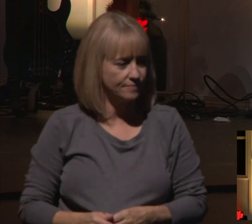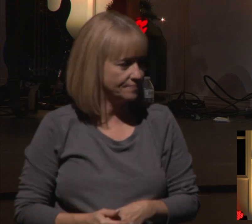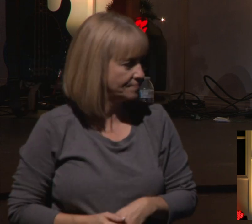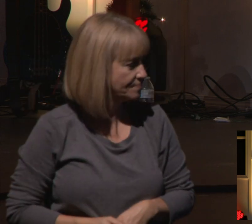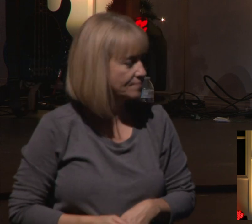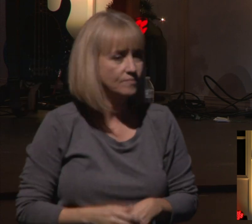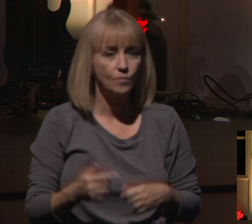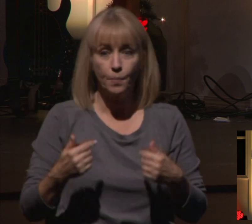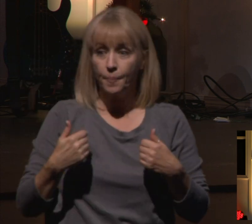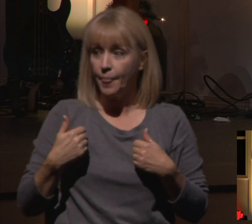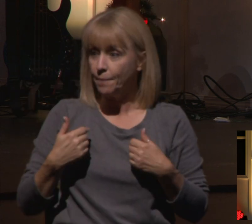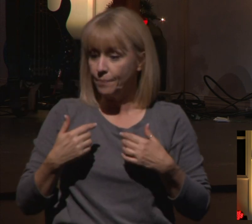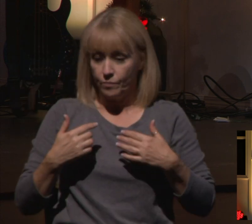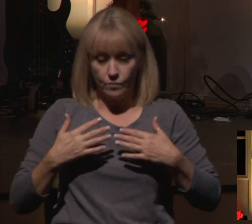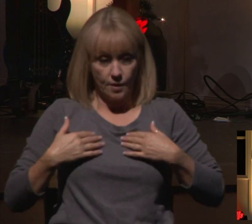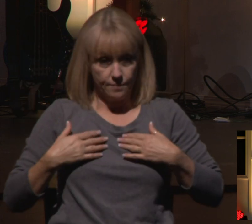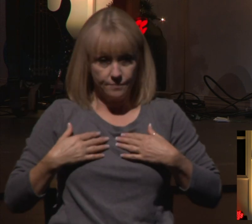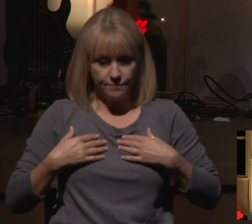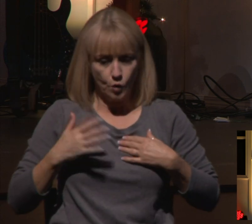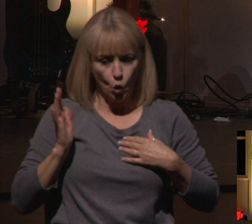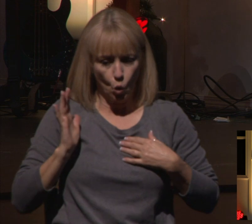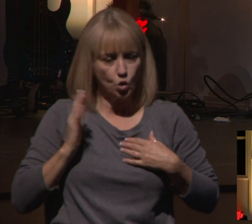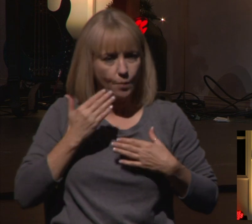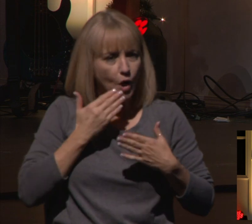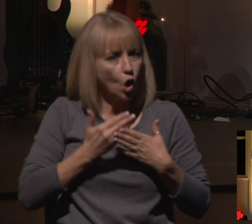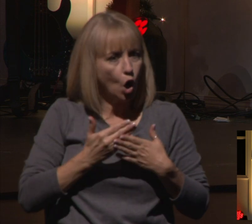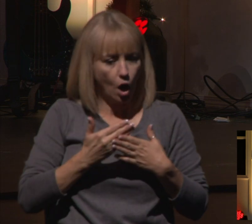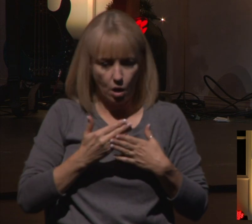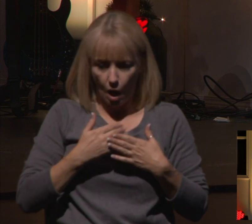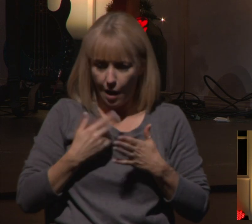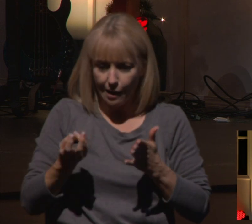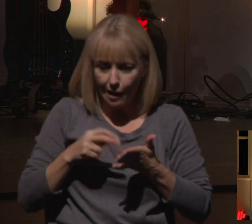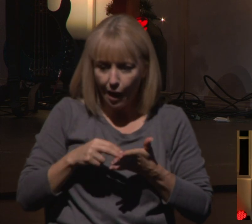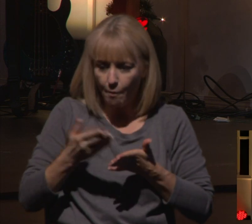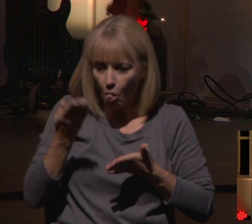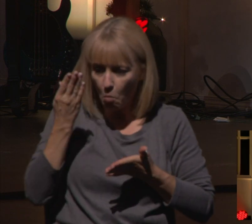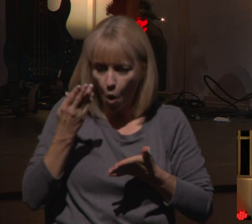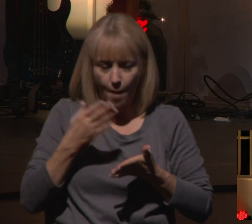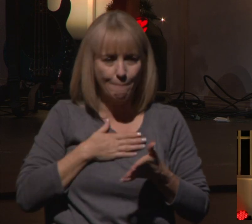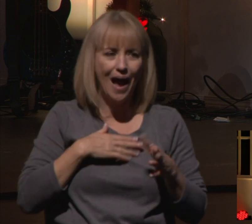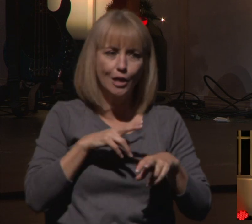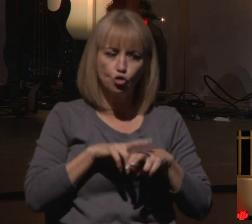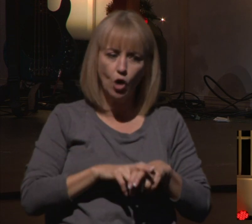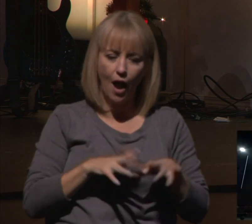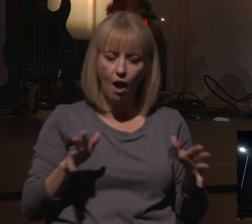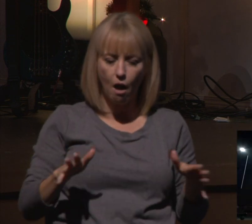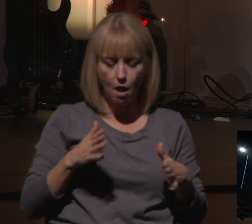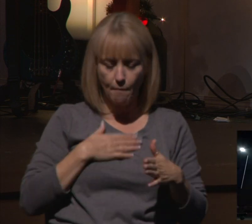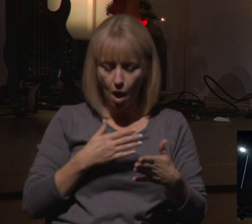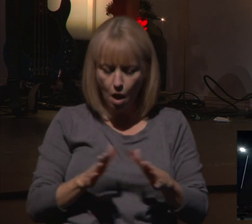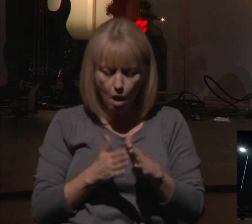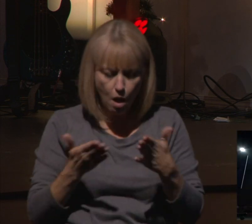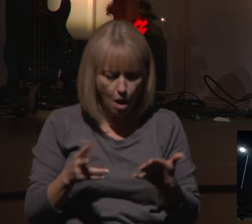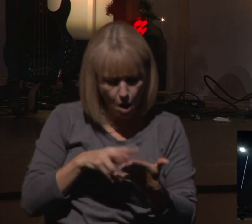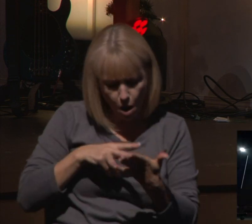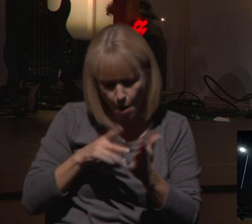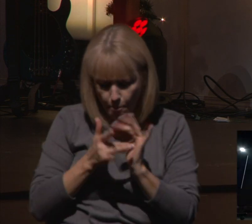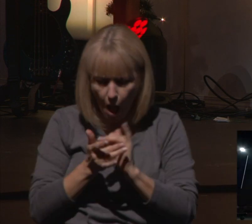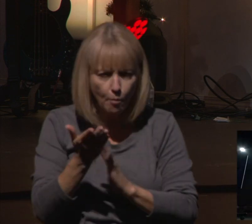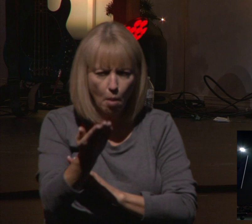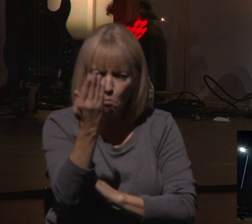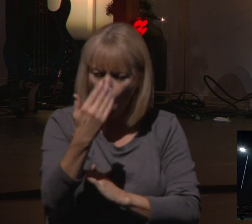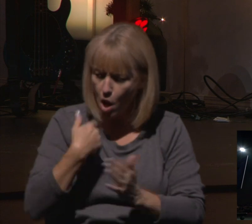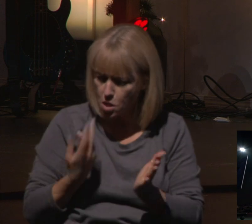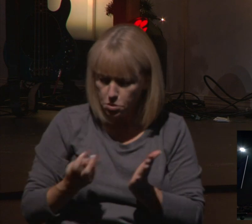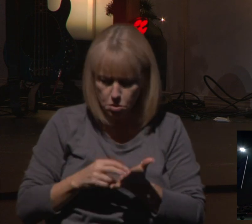really good about reading our Bible at home. We would get up and we'd have, you know, our chair that we'd sit in. We'd spend some time in prayer. We'd read the scriptures